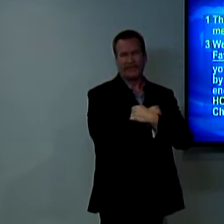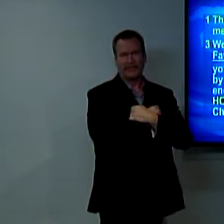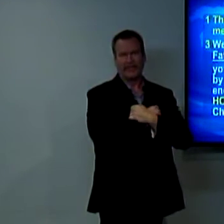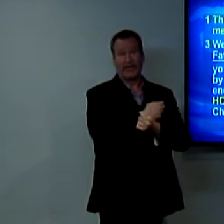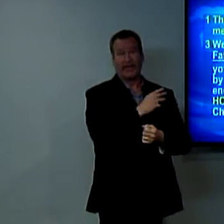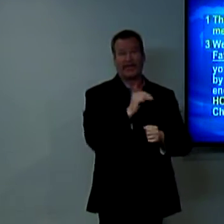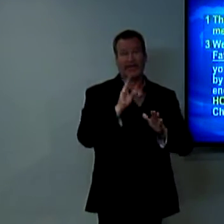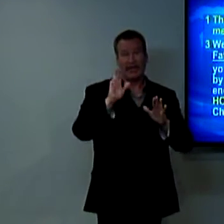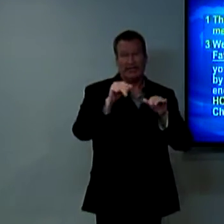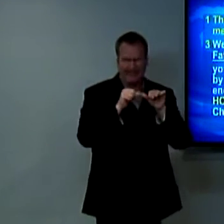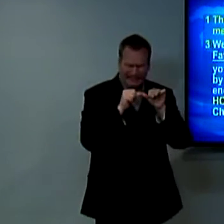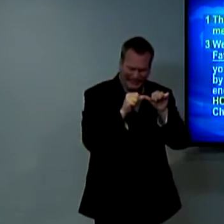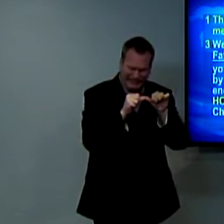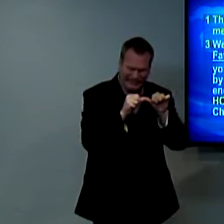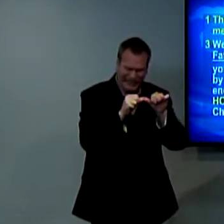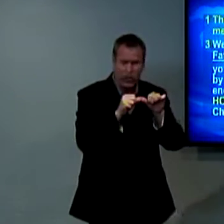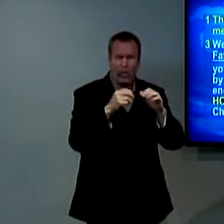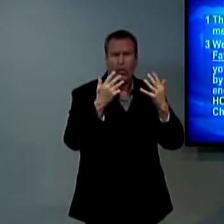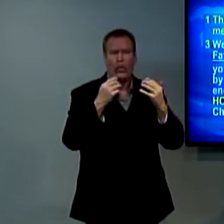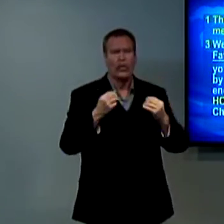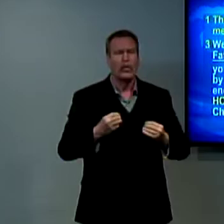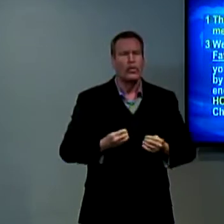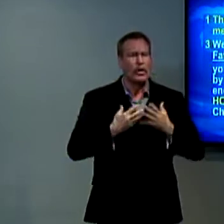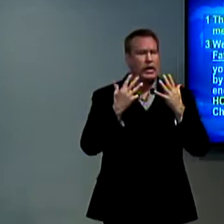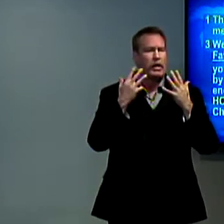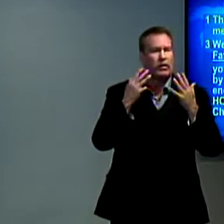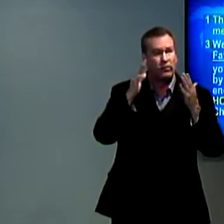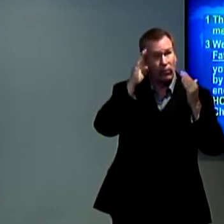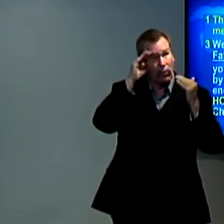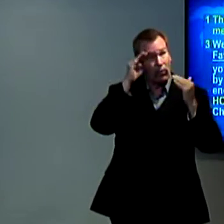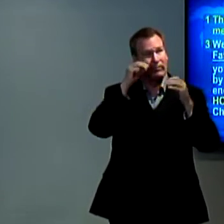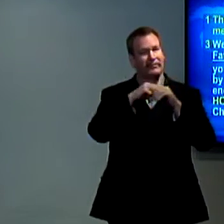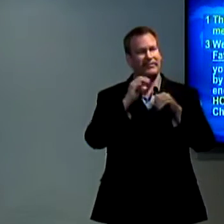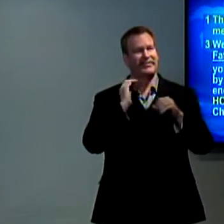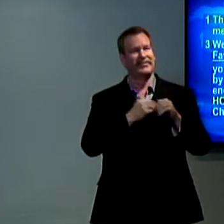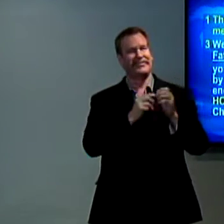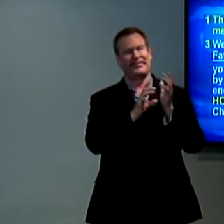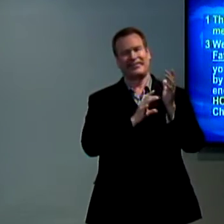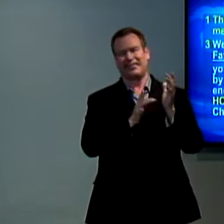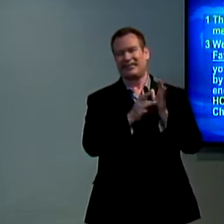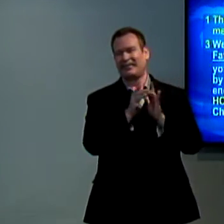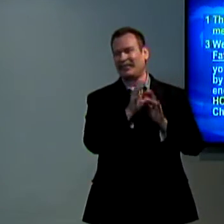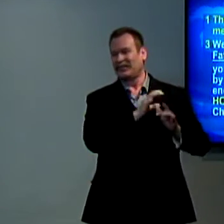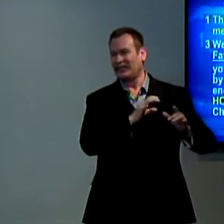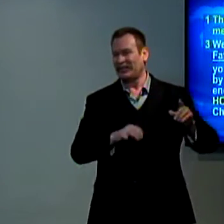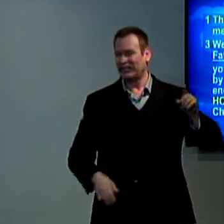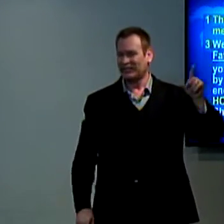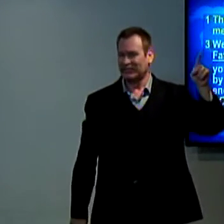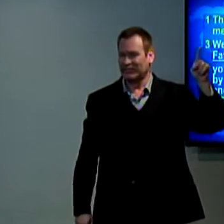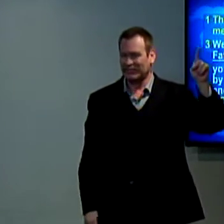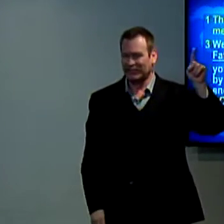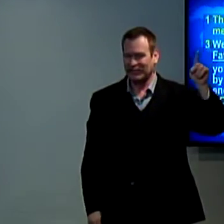endurance inspired by hope in the Lord Jesus Christ this church was enduring and this was inspired